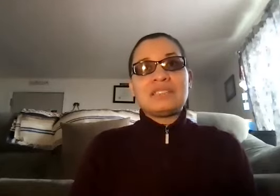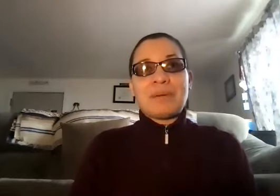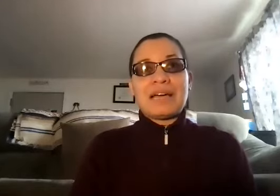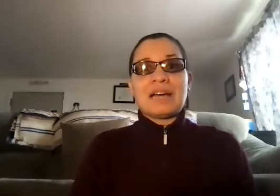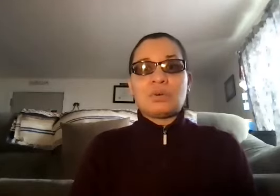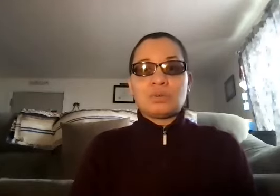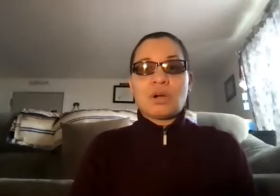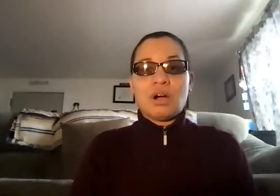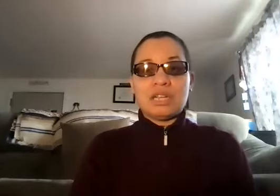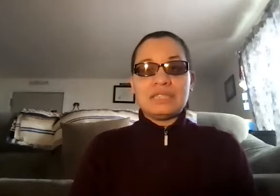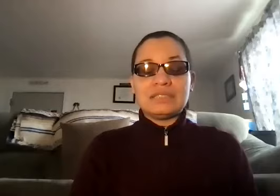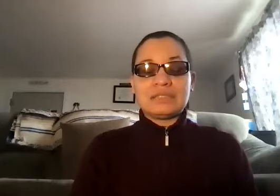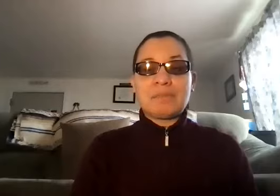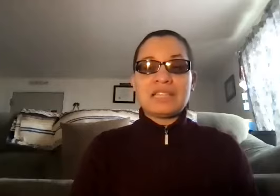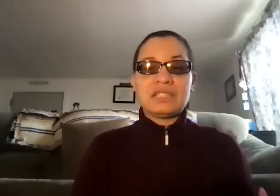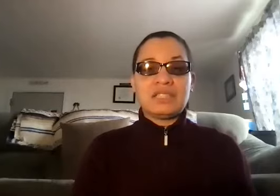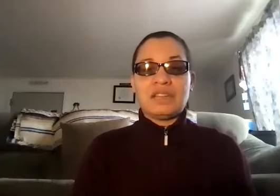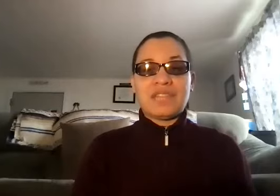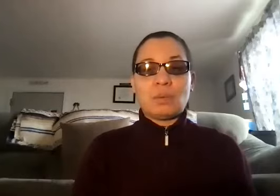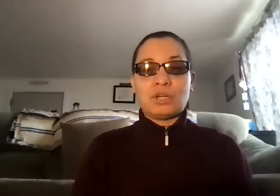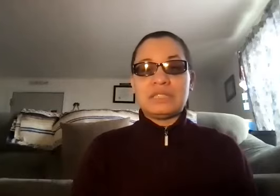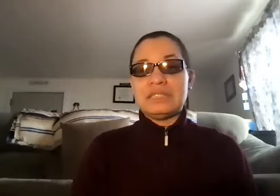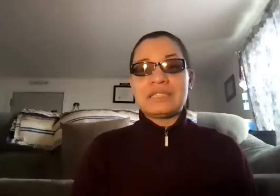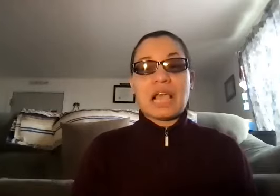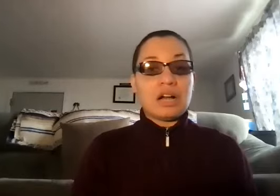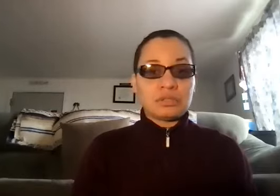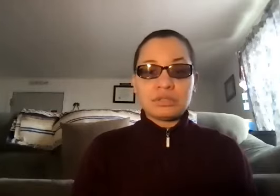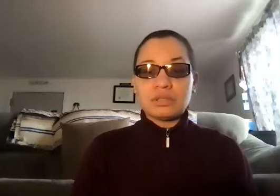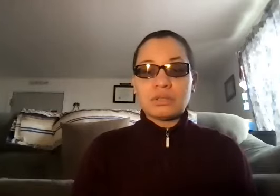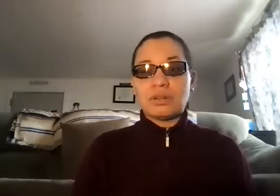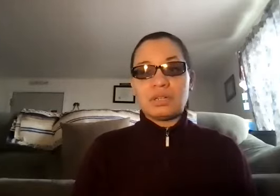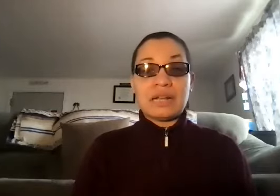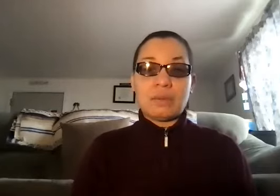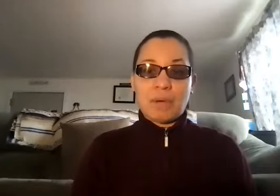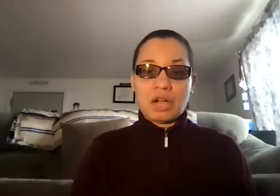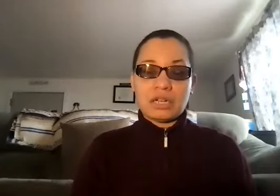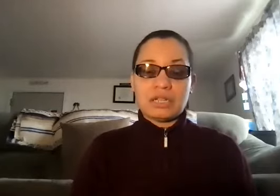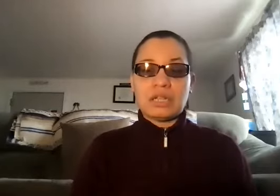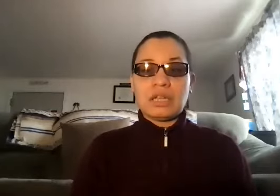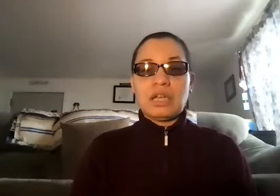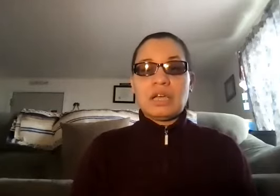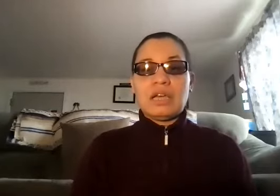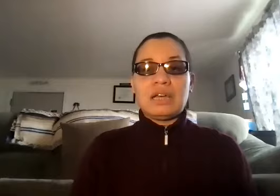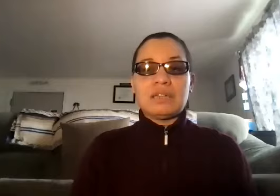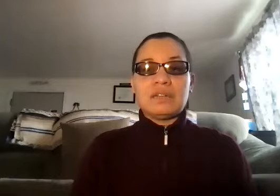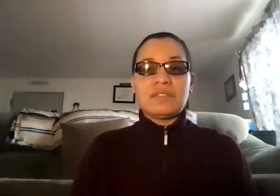depend on who the caller is, especially if they work in sales or telemarketing. And if it's a